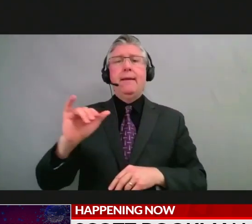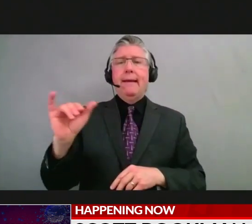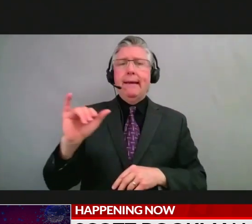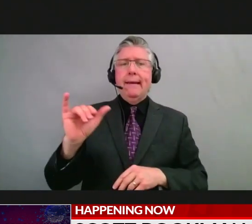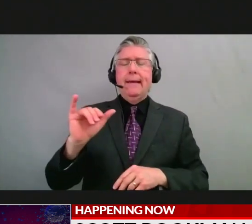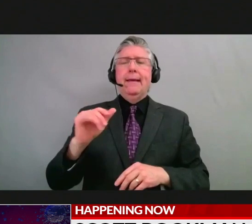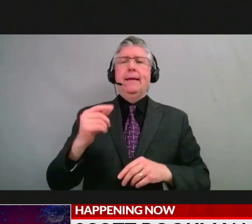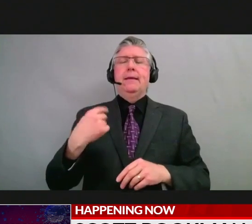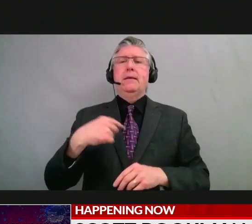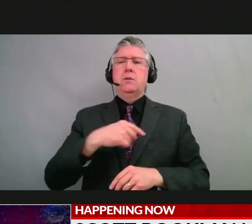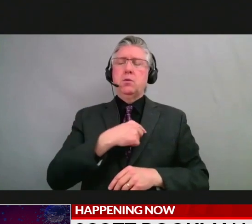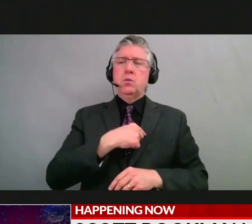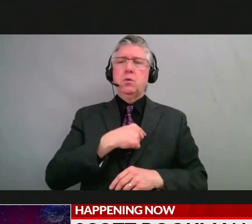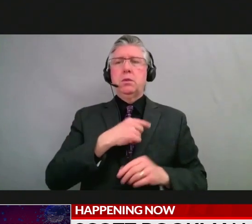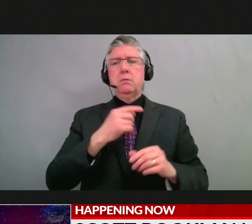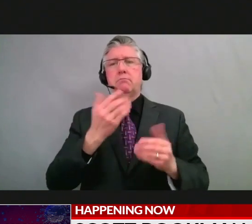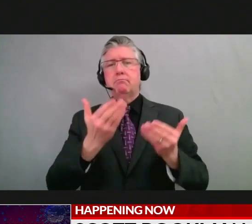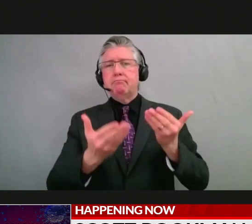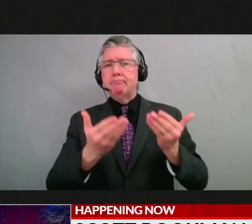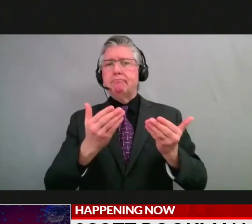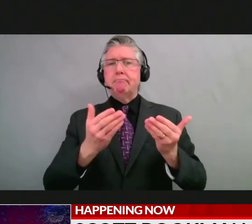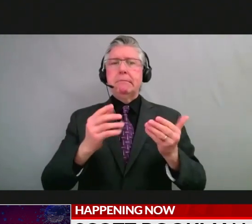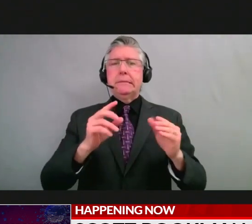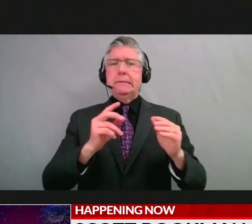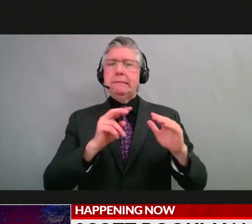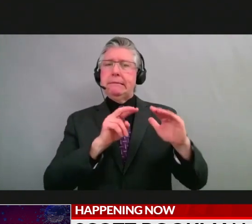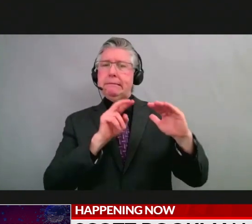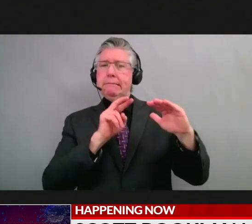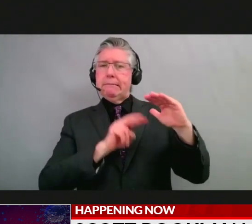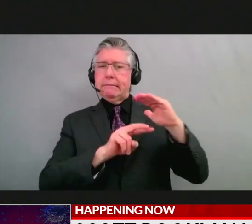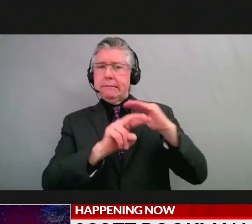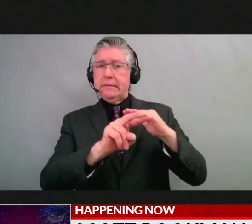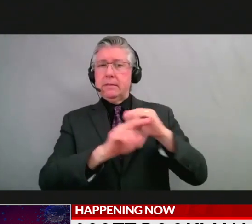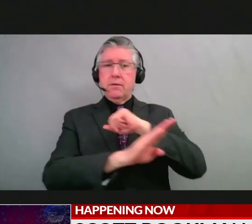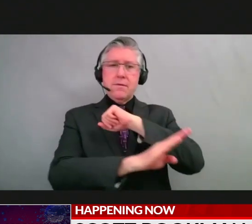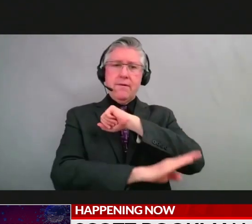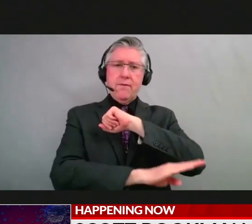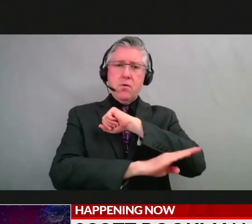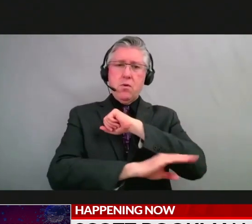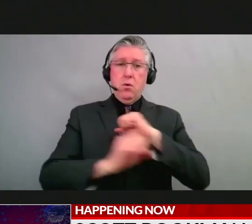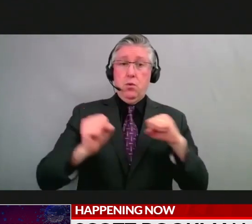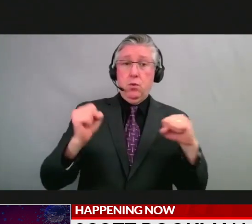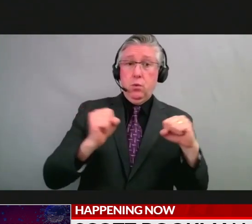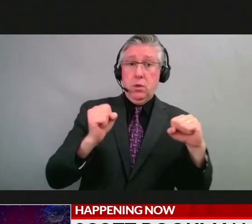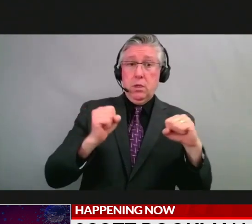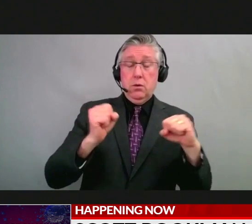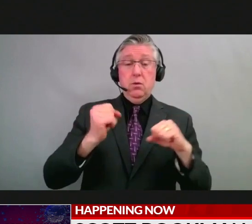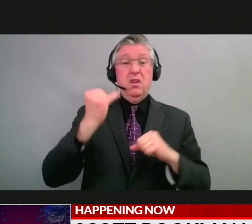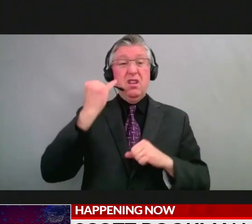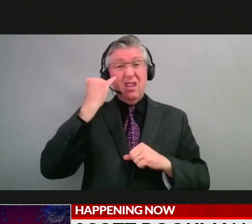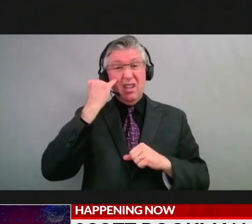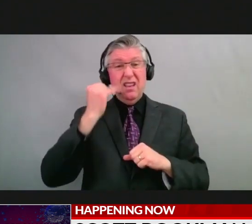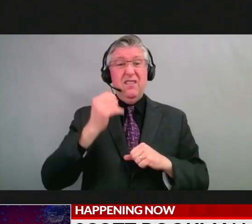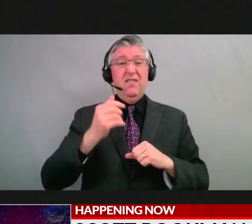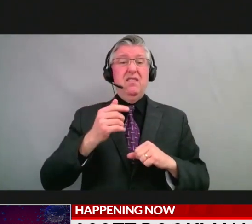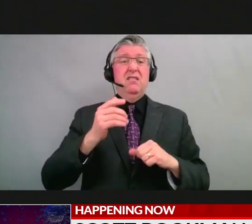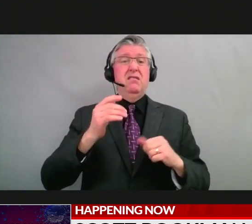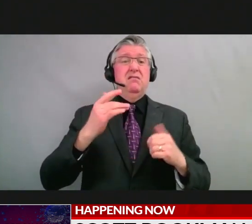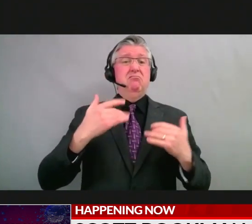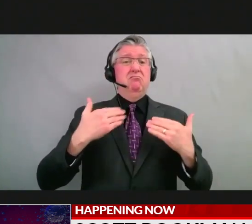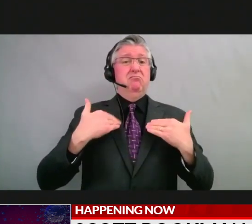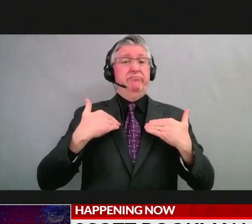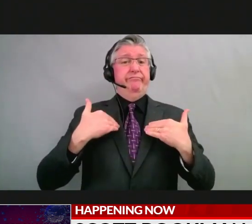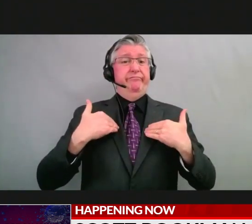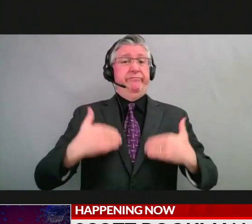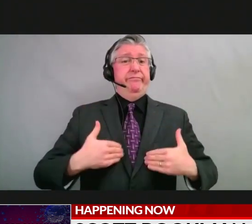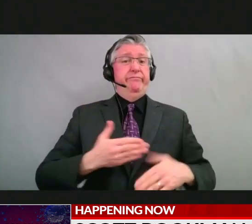required again into the fall and into the winter? If there is evidence of waning immunity, there may be needs for additional